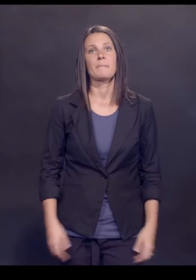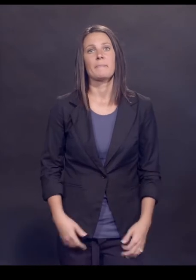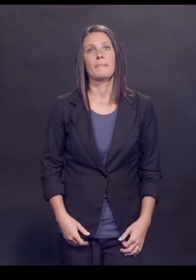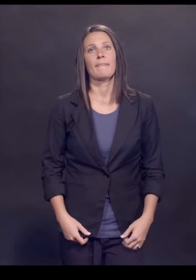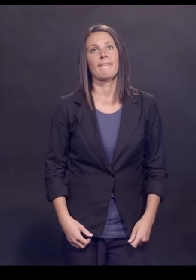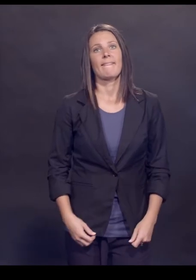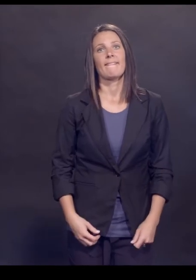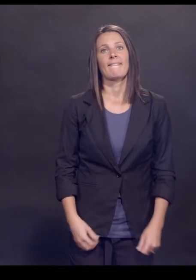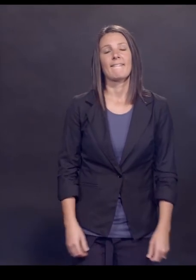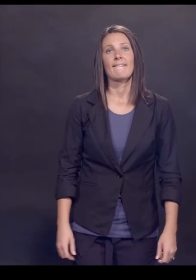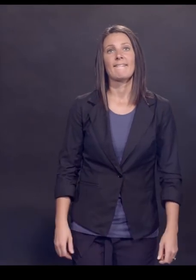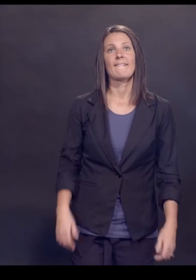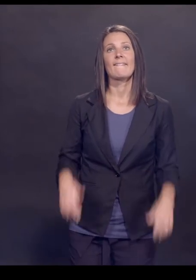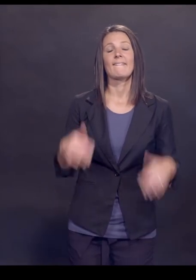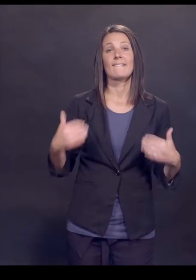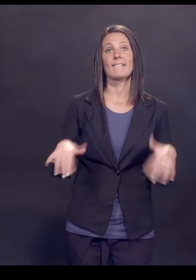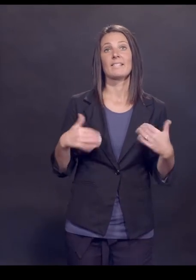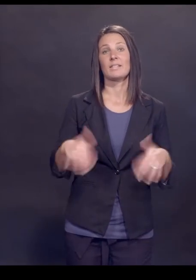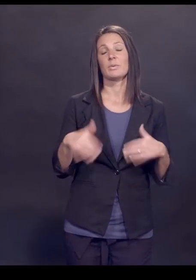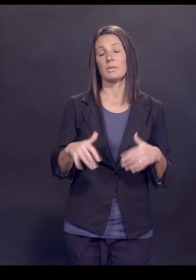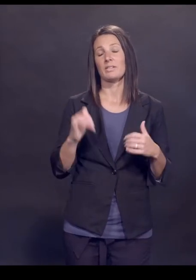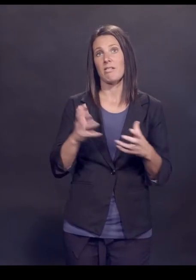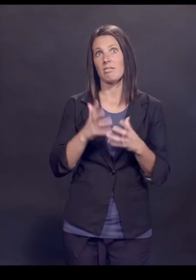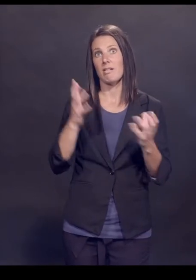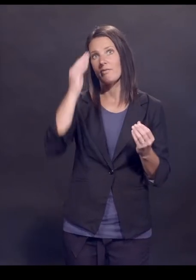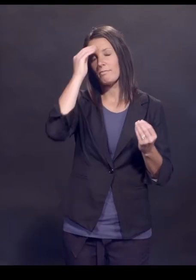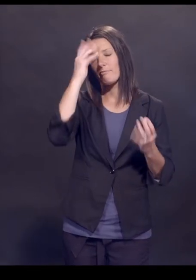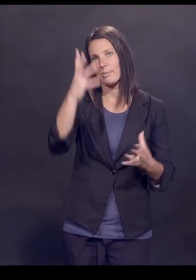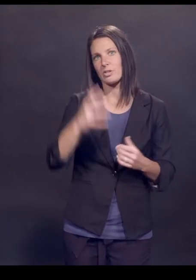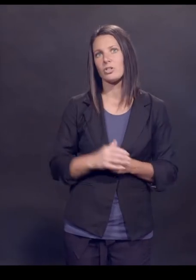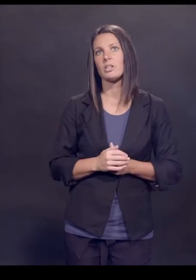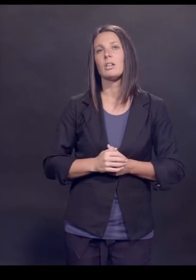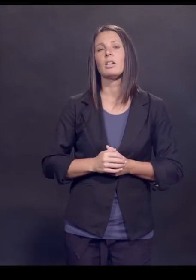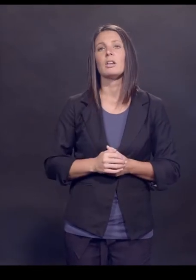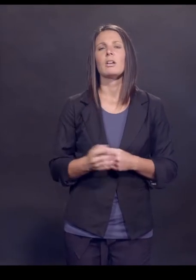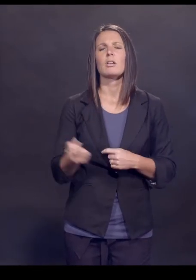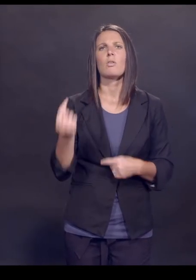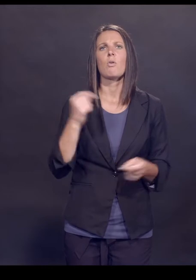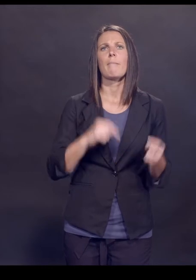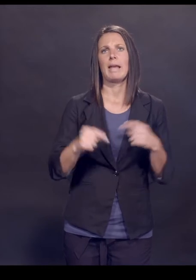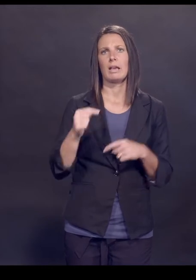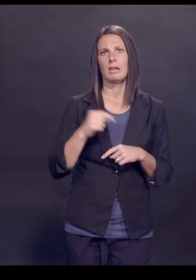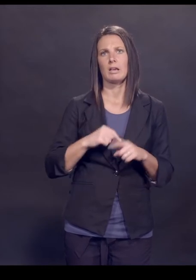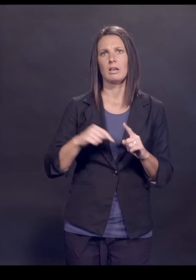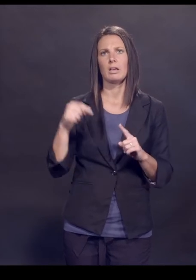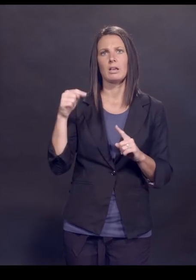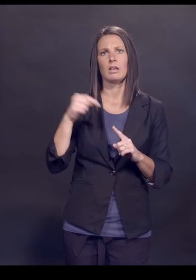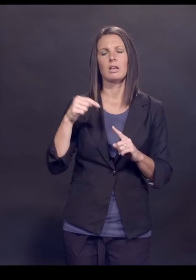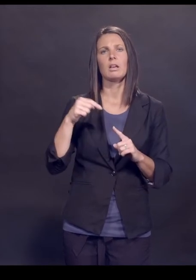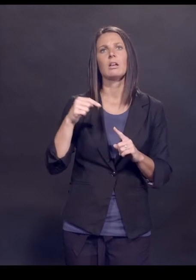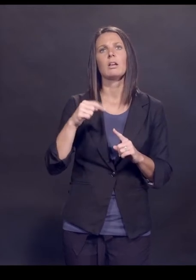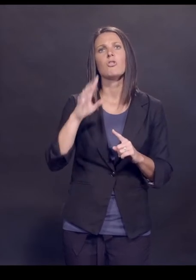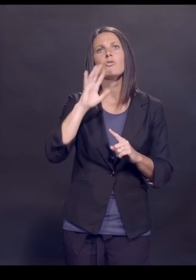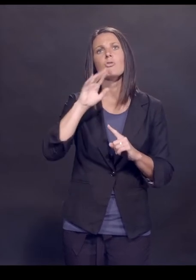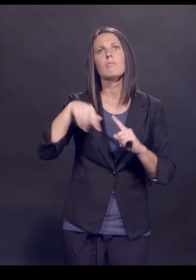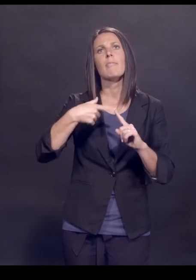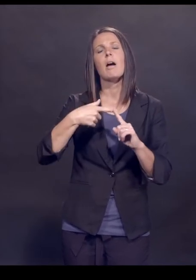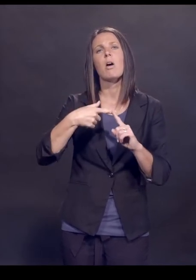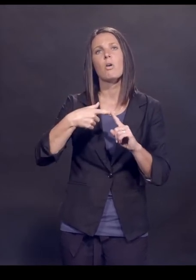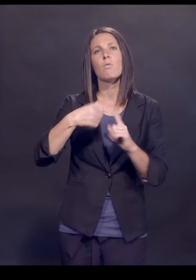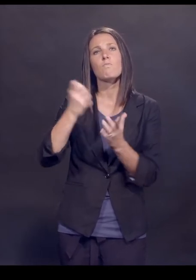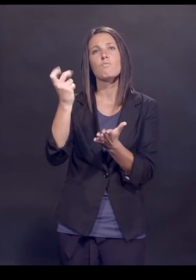Great. Well, goodness, you covered a lot of ground there, Dr. Offit. I think I want to go back first to, as we talked about the